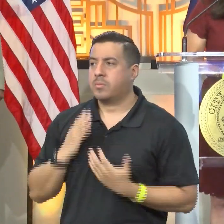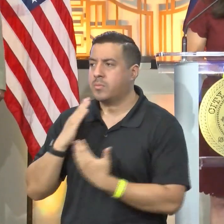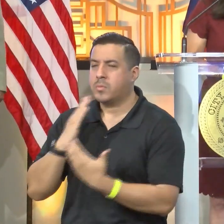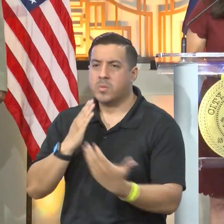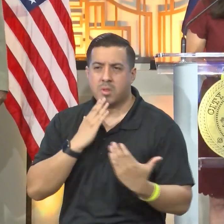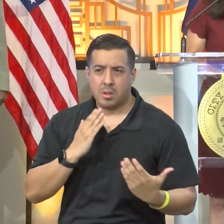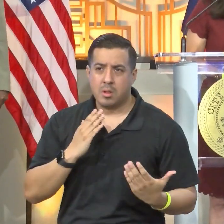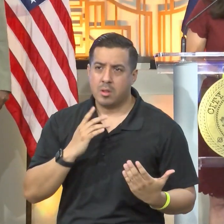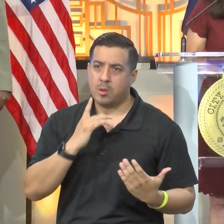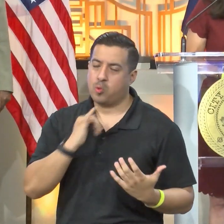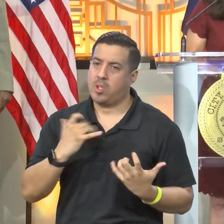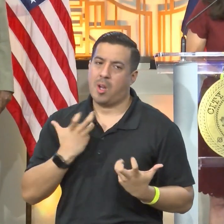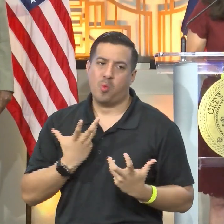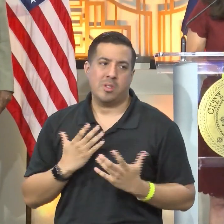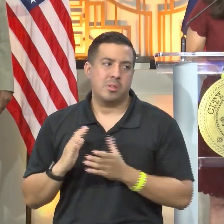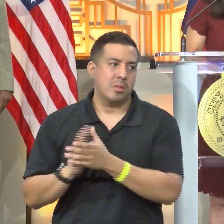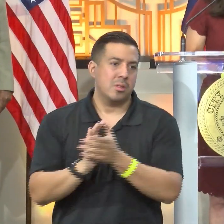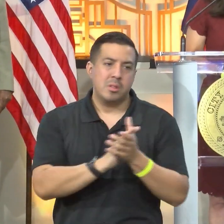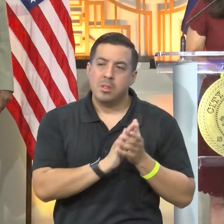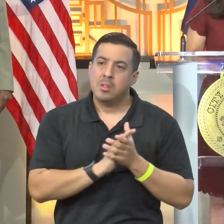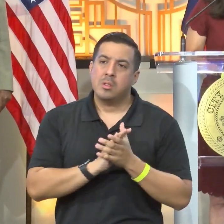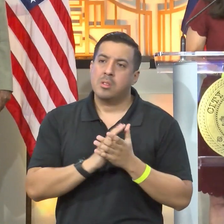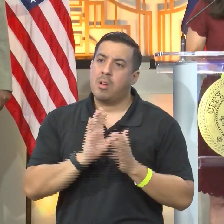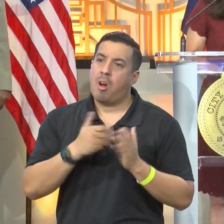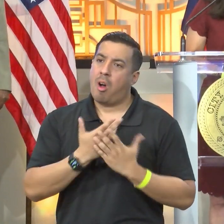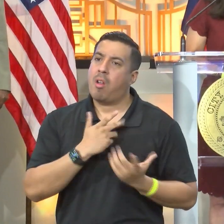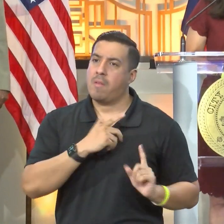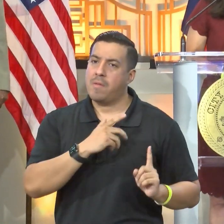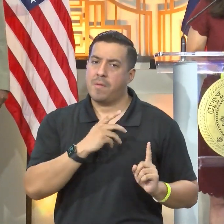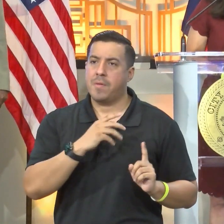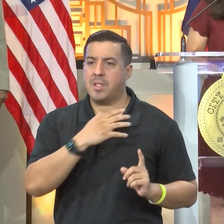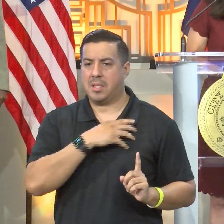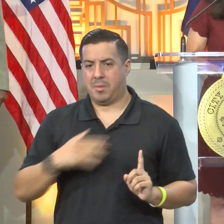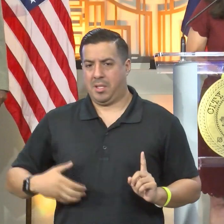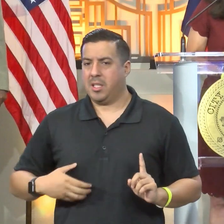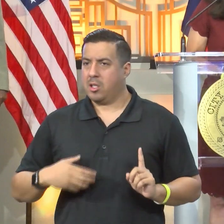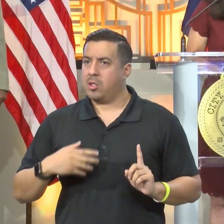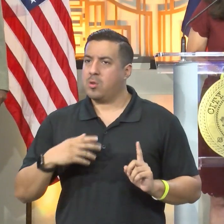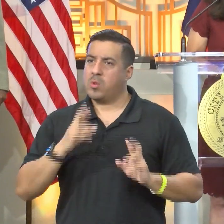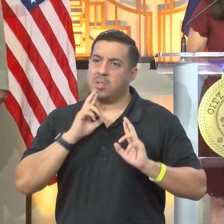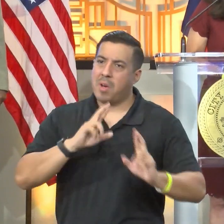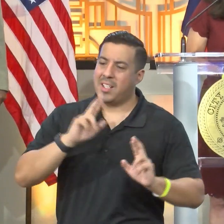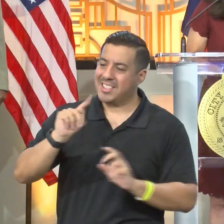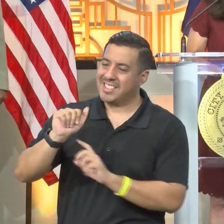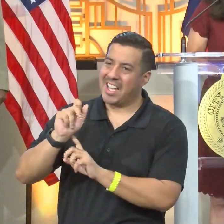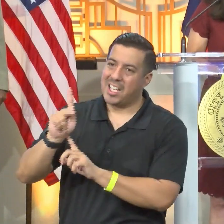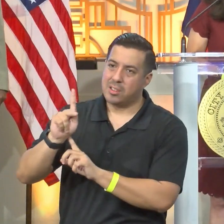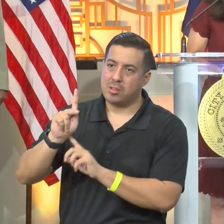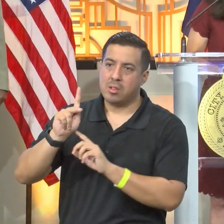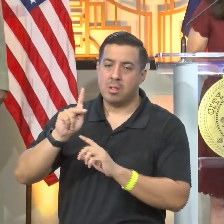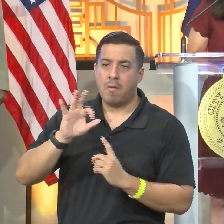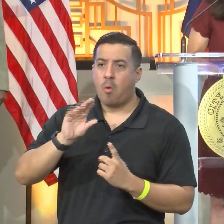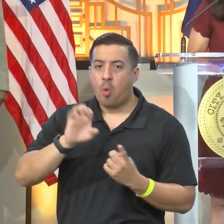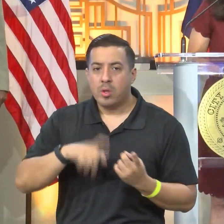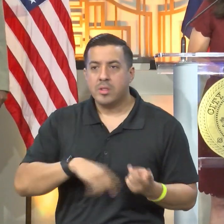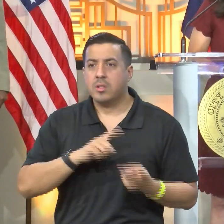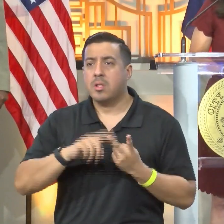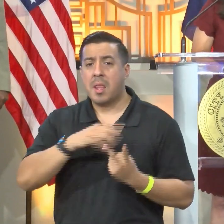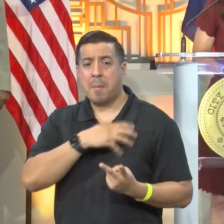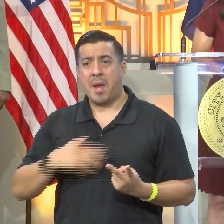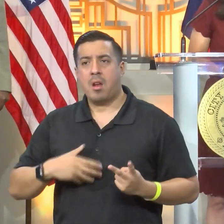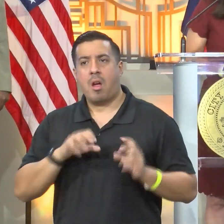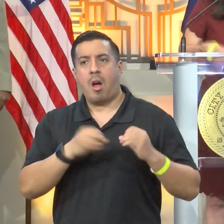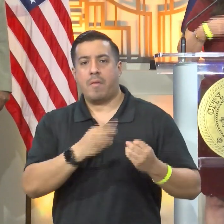to say a huge round of thanks to the Mayor's Health Equity Response Task Force, the leaders from our Mayor's Office, who have shown